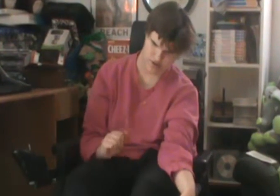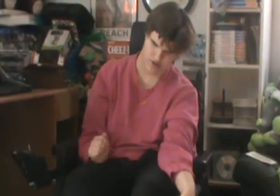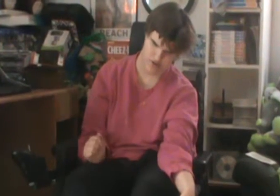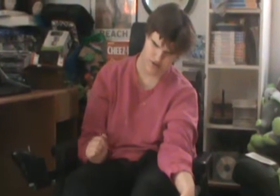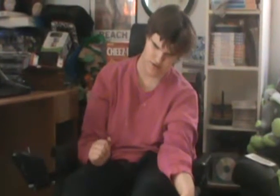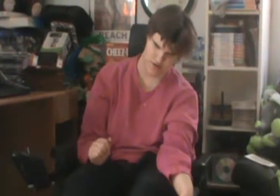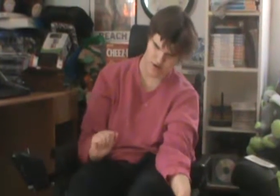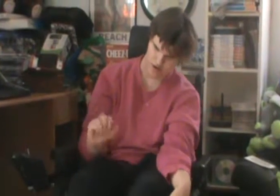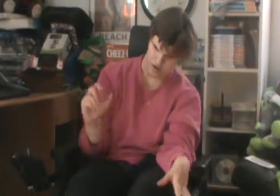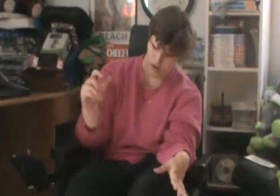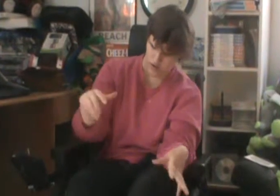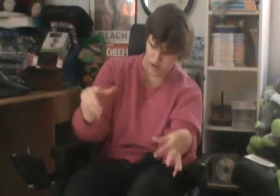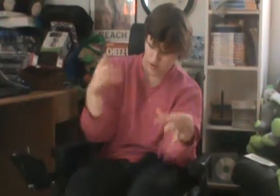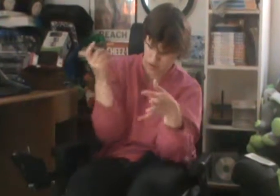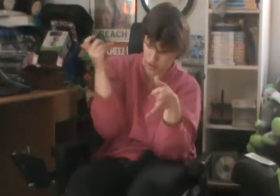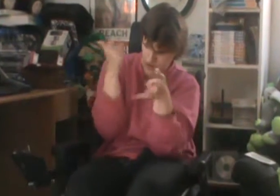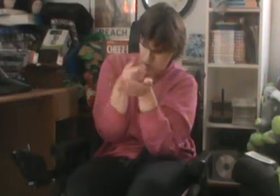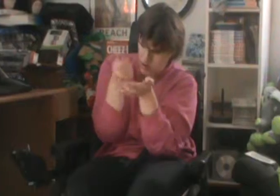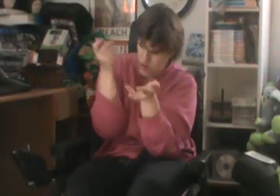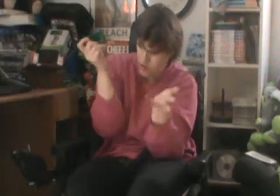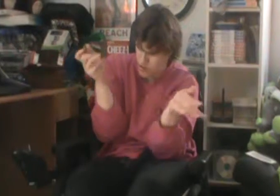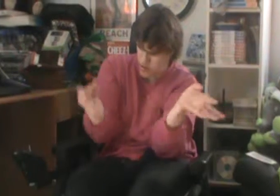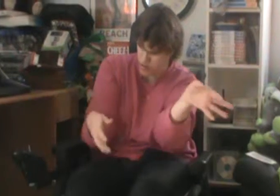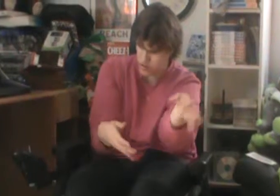You look good in my shirt